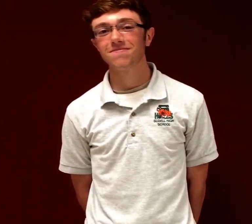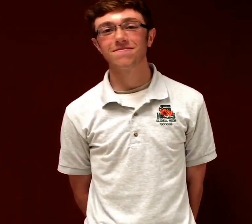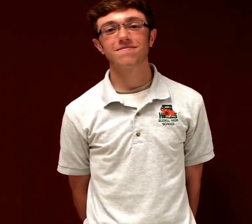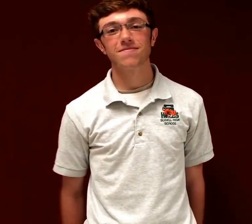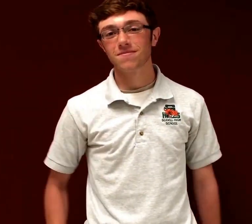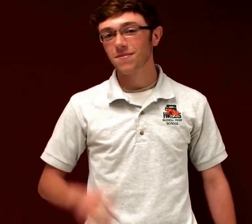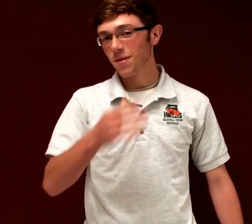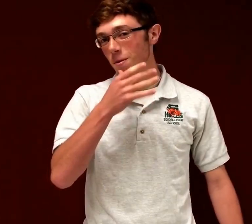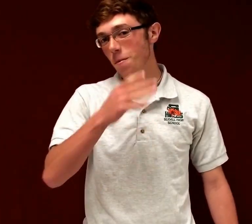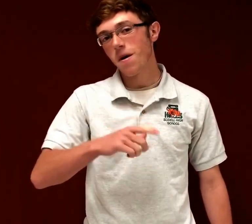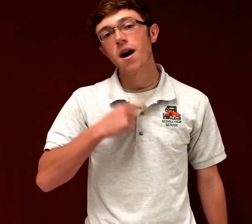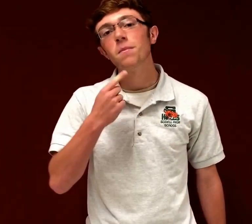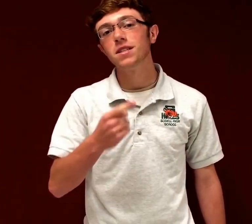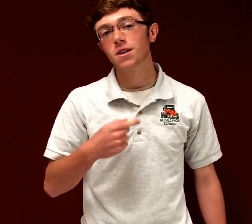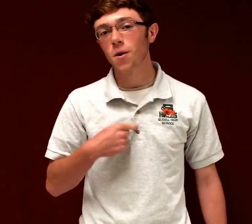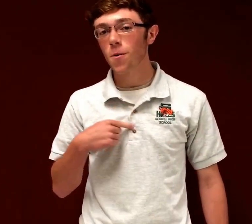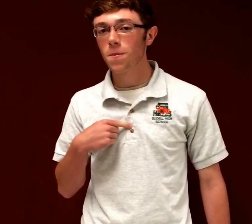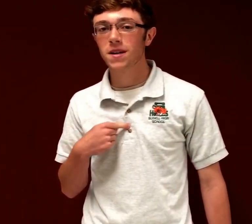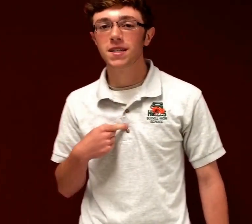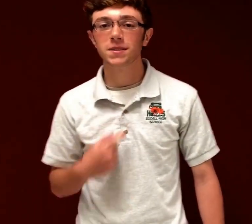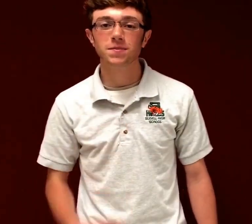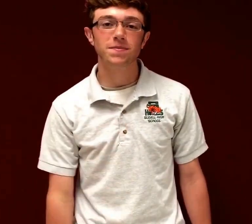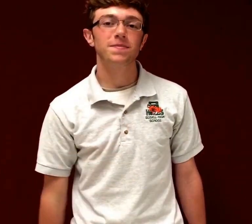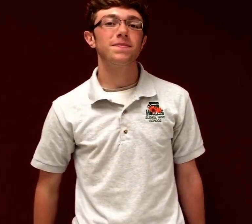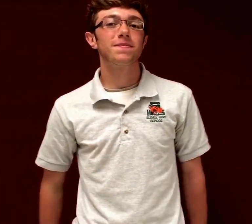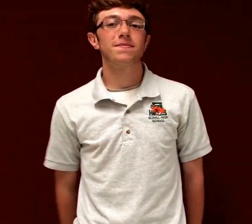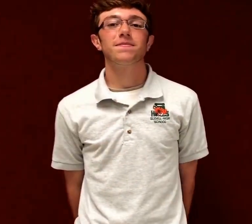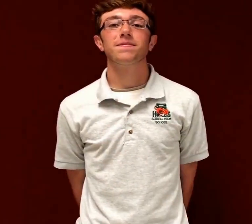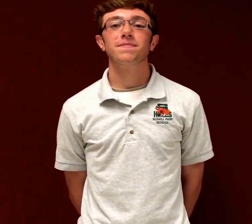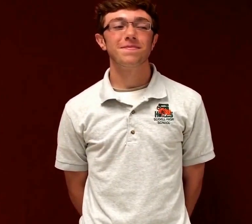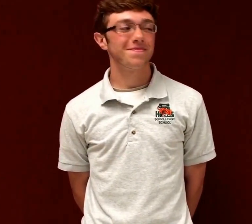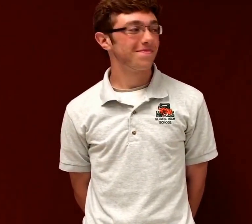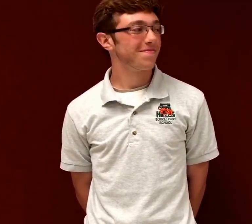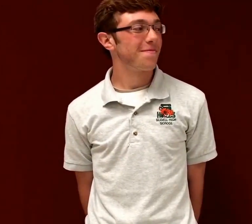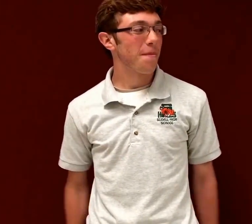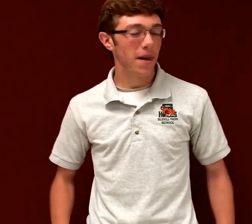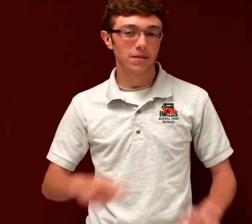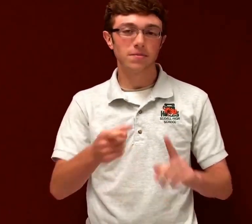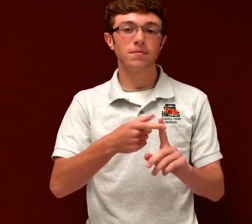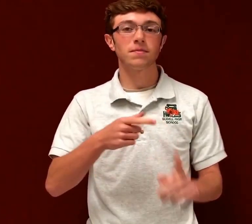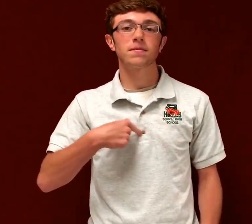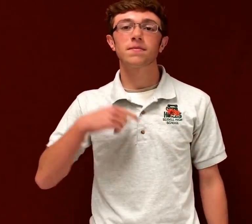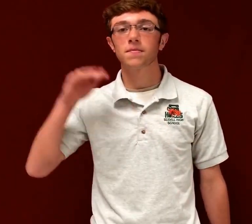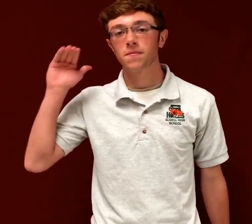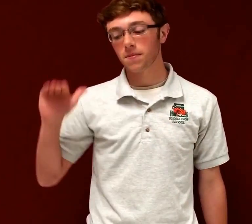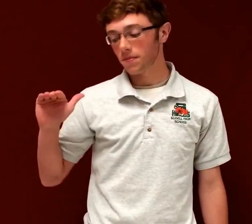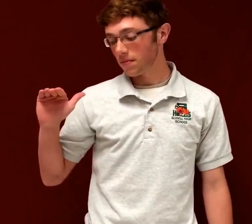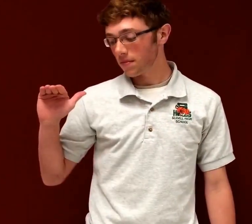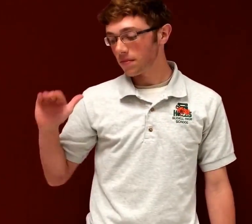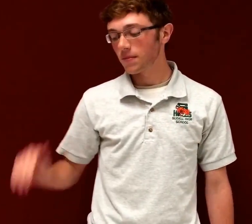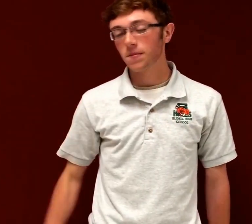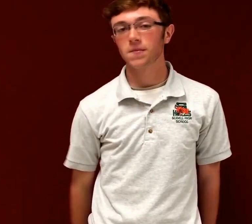Well, Mama told me when I was young,